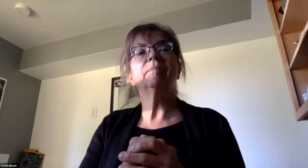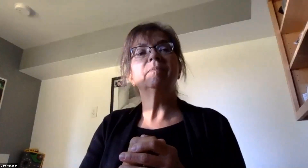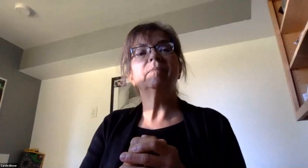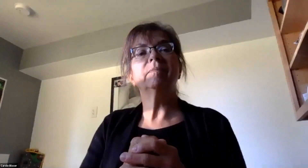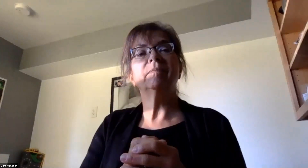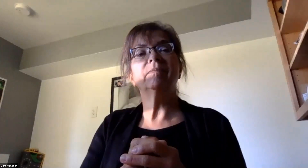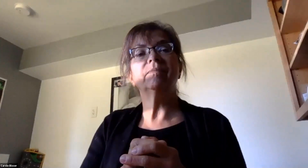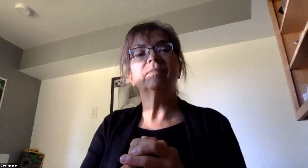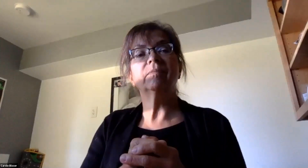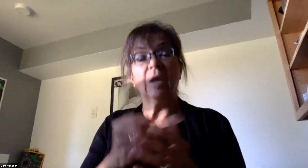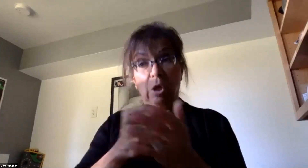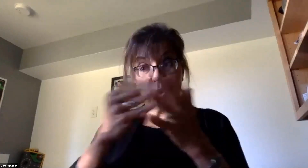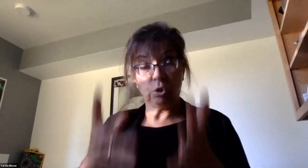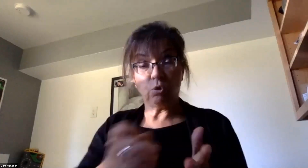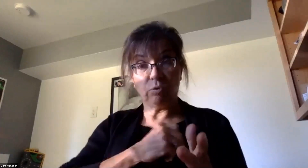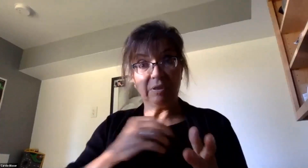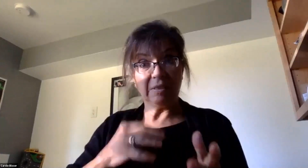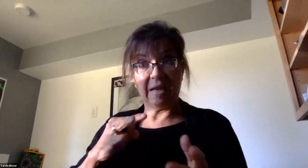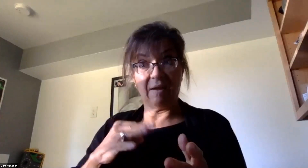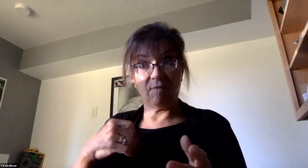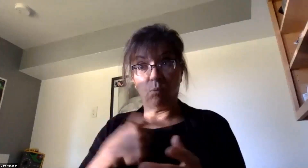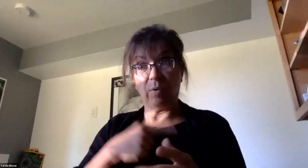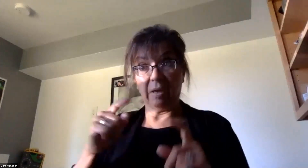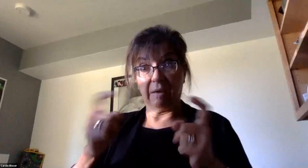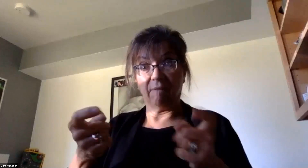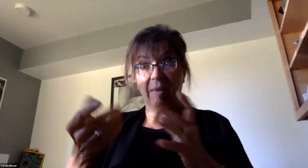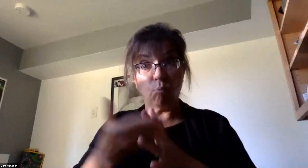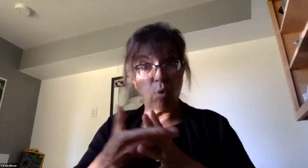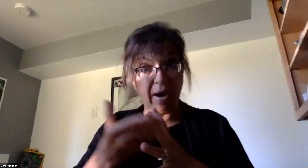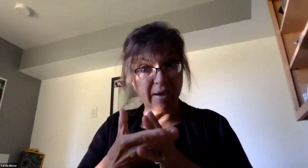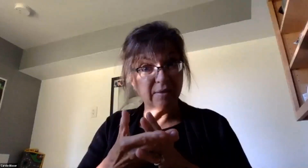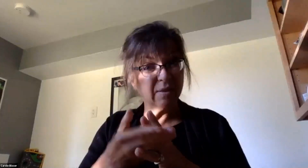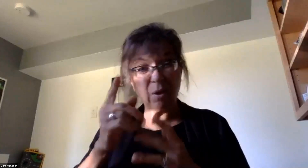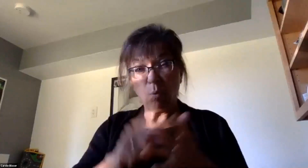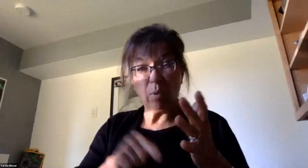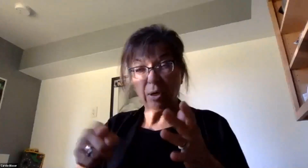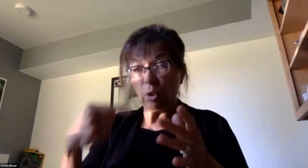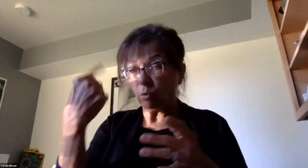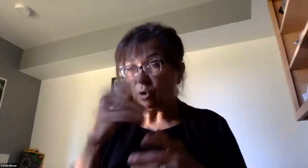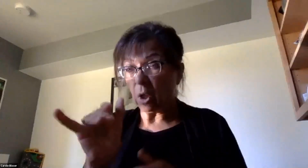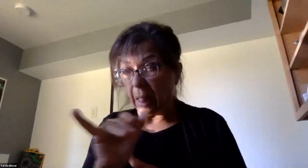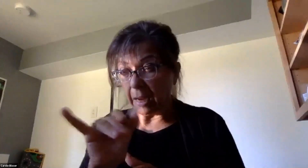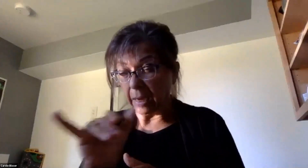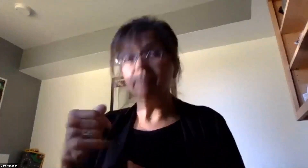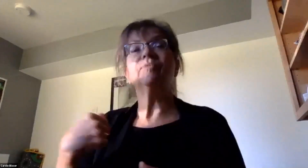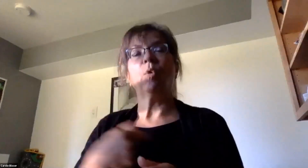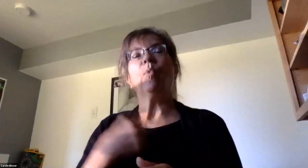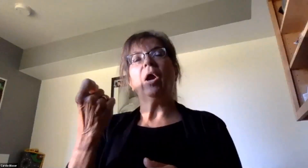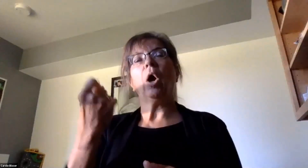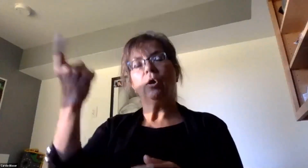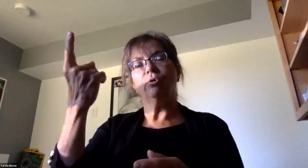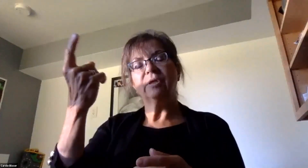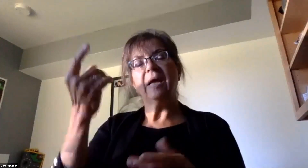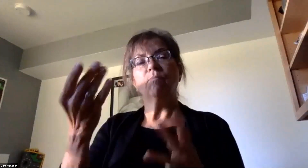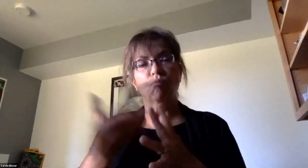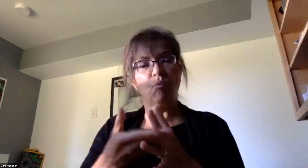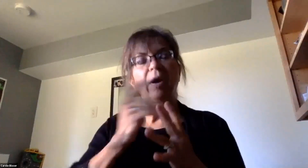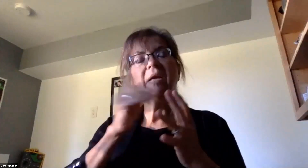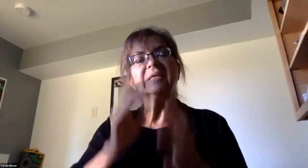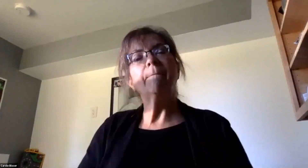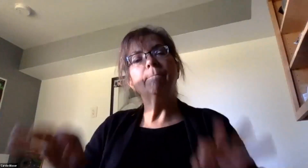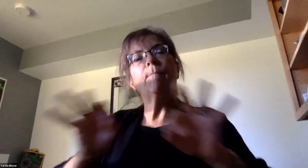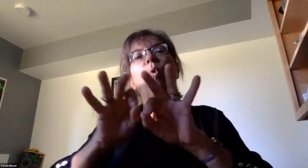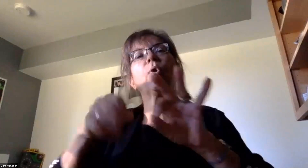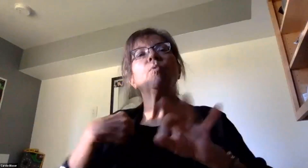Will students and staff be given mask breaks and what will they look like? We understand the importance of mask breaks and are currently working on